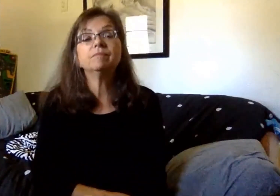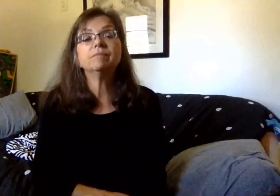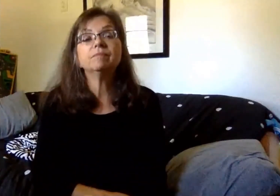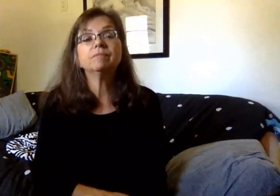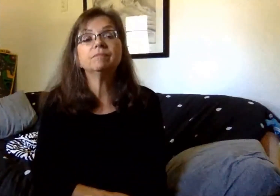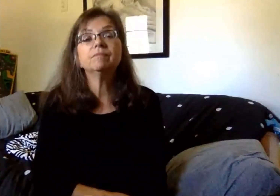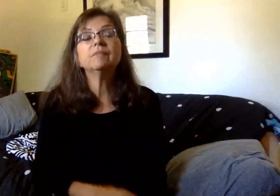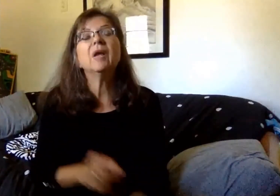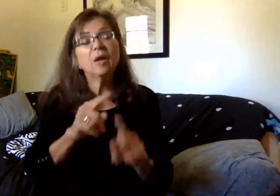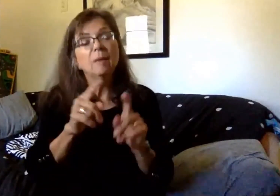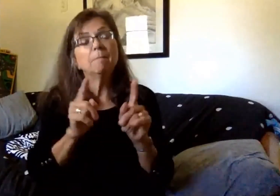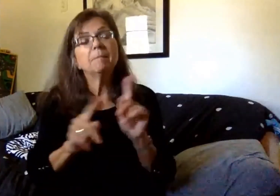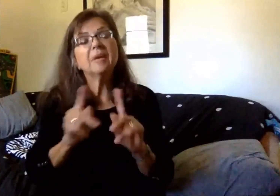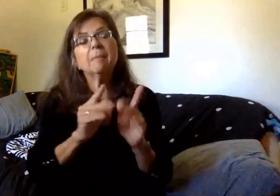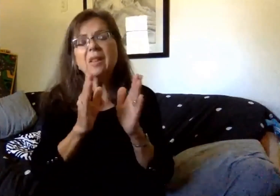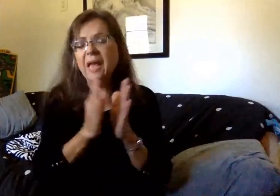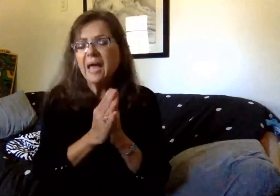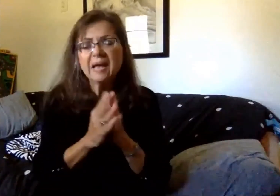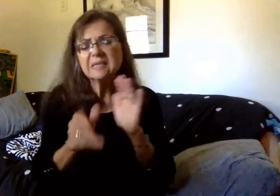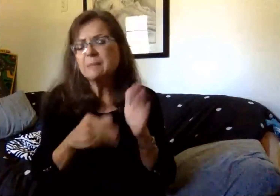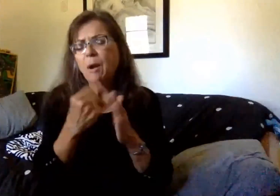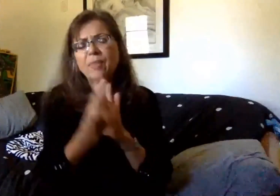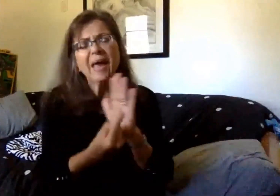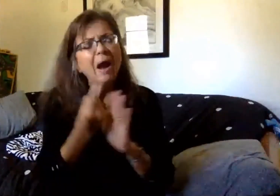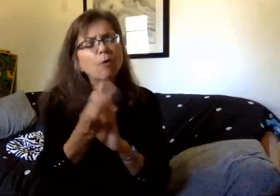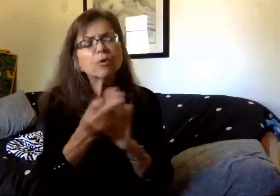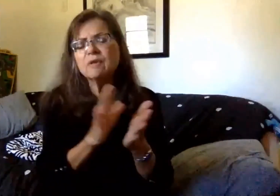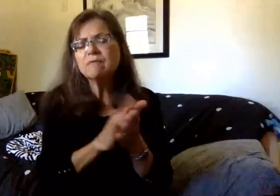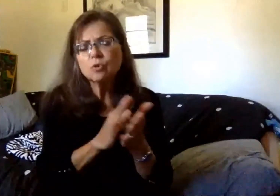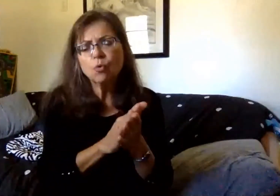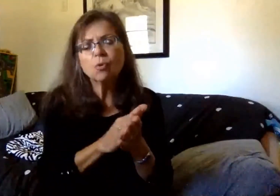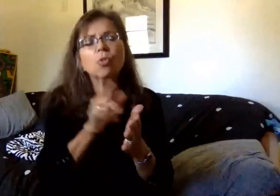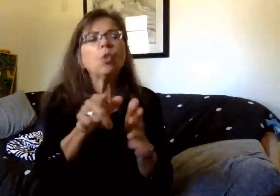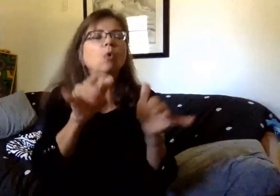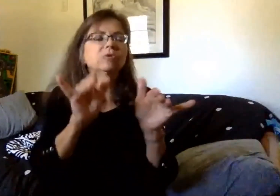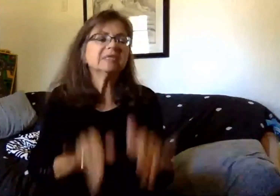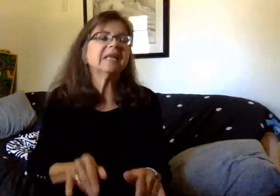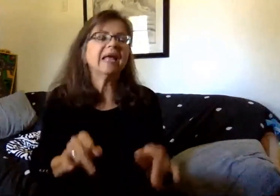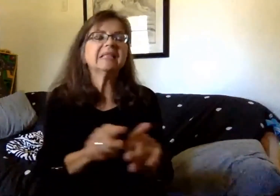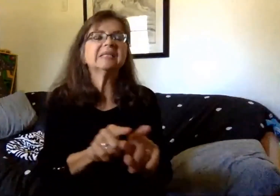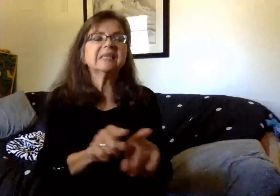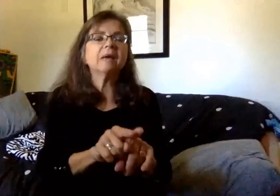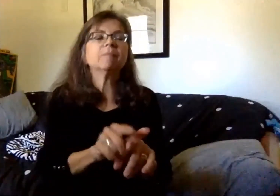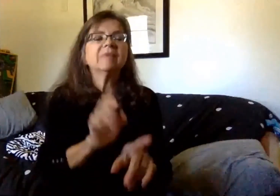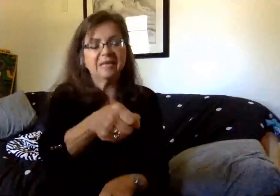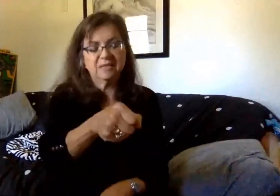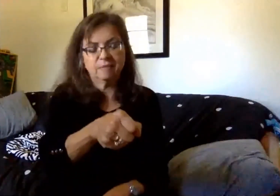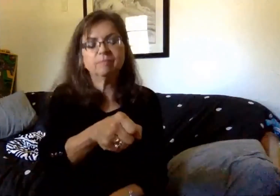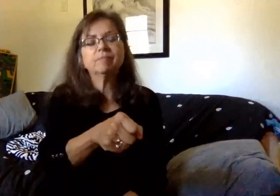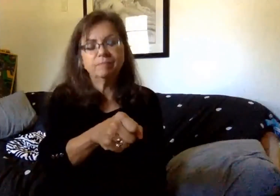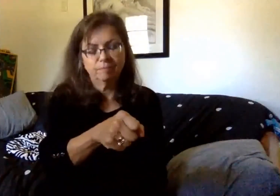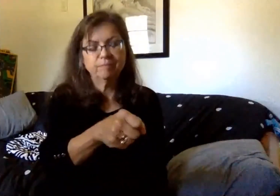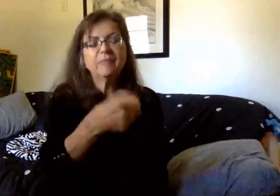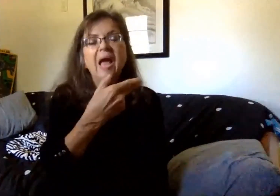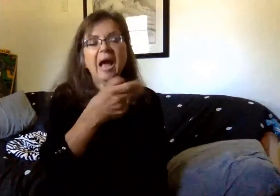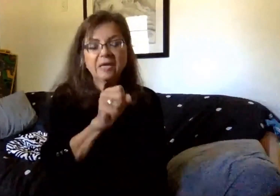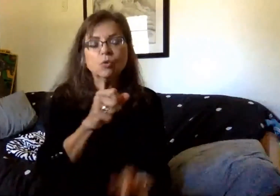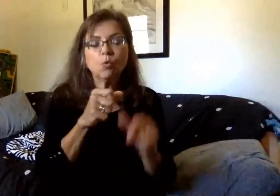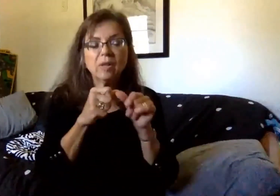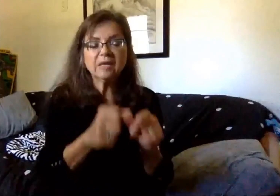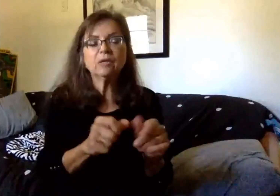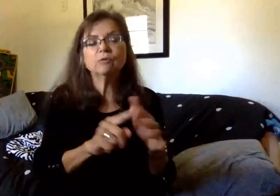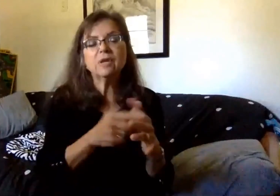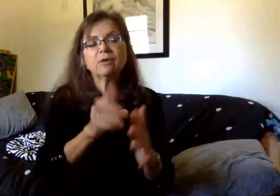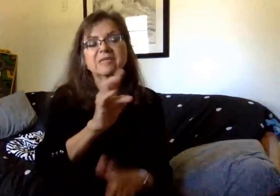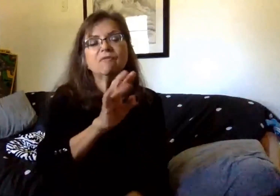The question was asked about the school hours, if those will remain the same. The answer is yes. The high school will continue to start at